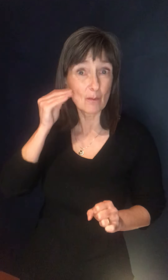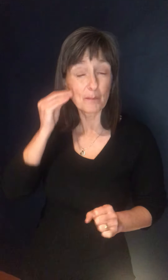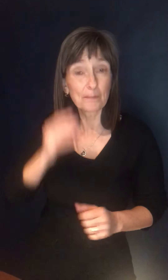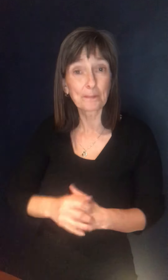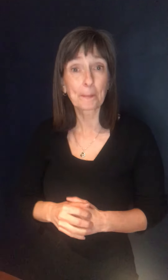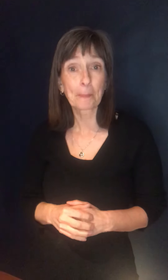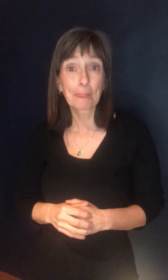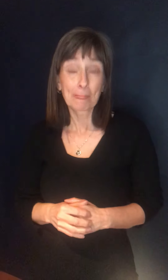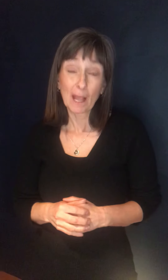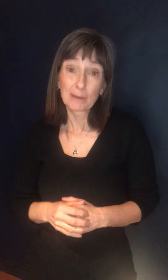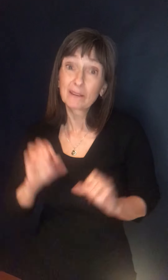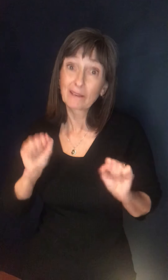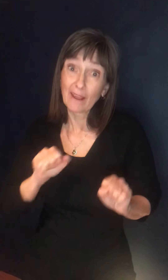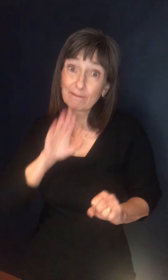equally be trying as, as we all know.